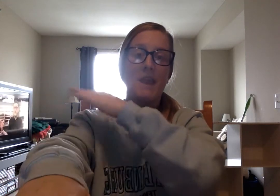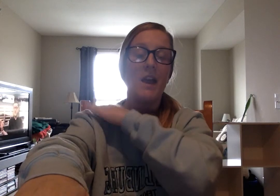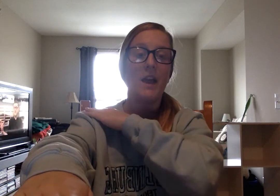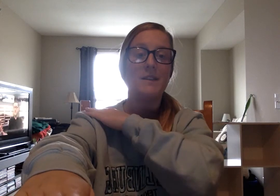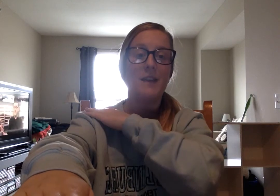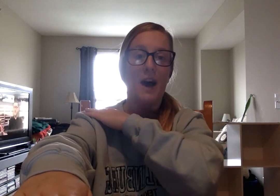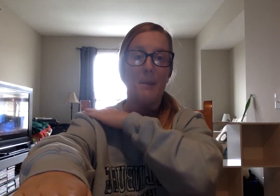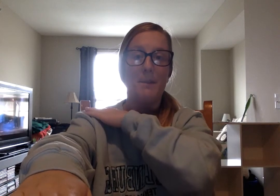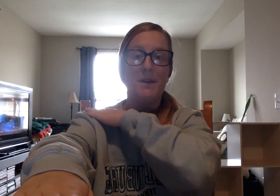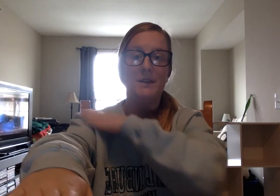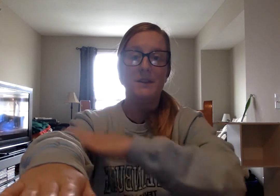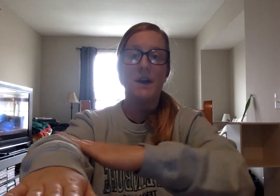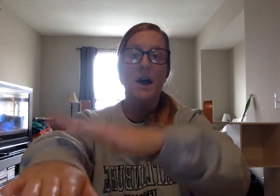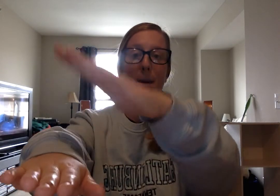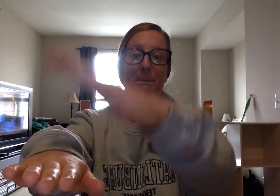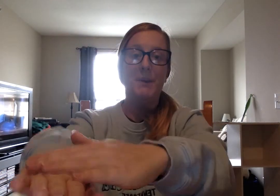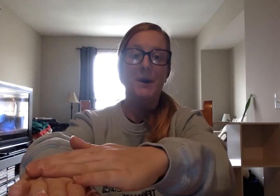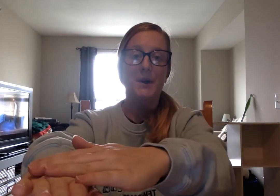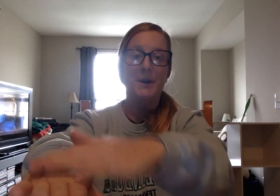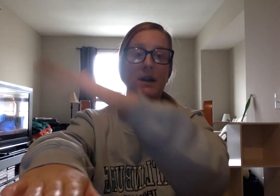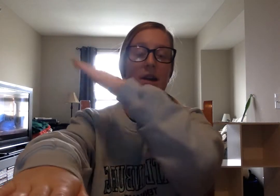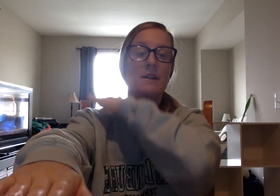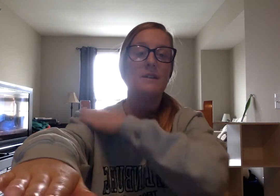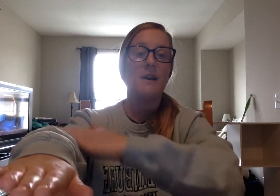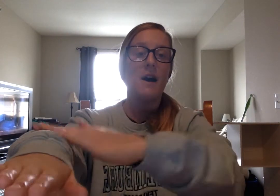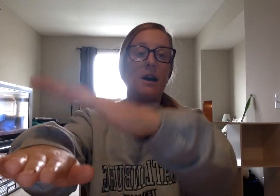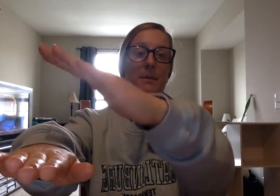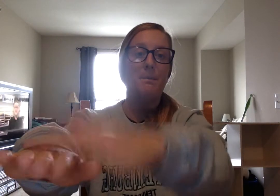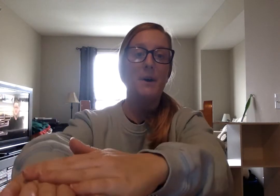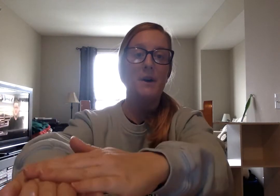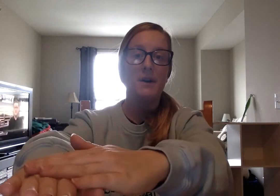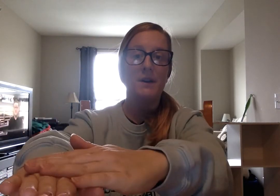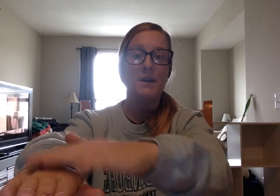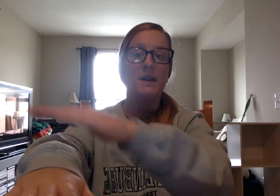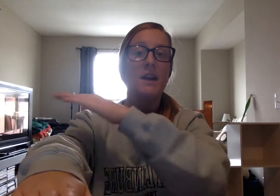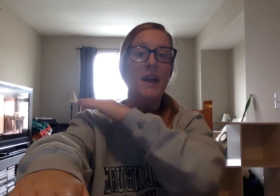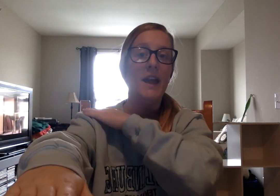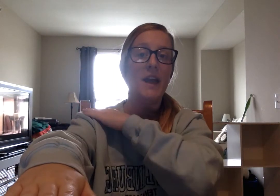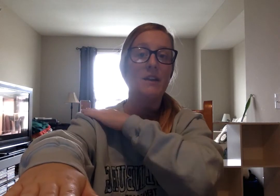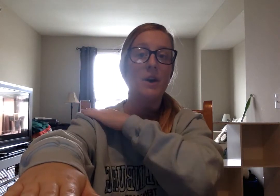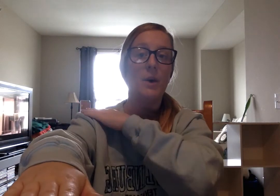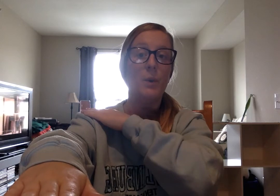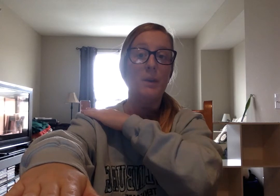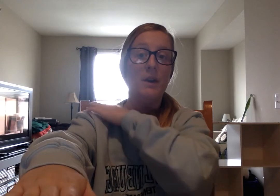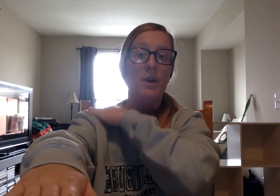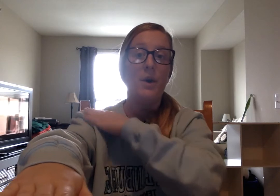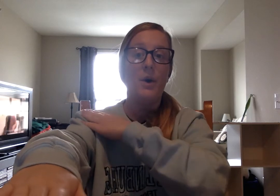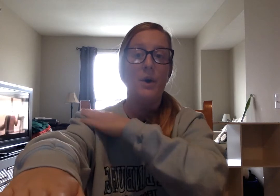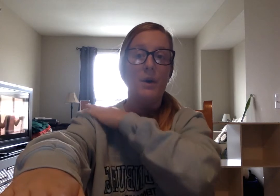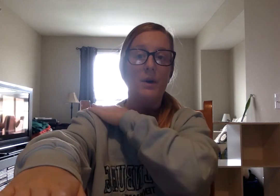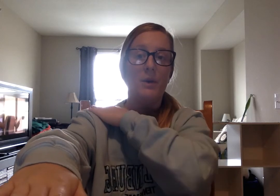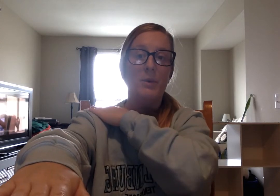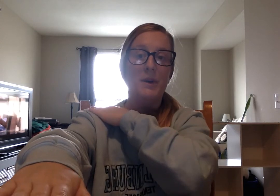Age. Top. Top. Top. Top. And open. Open. Oh, boy.